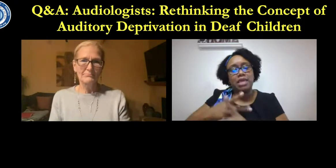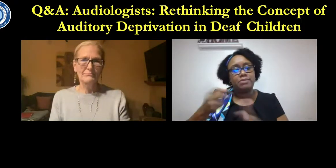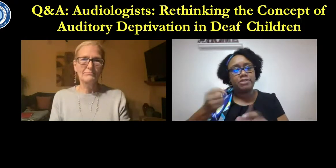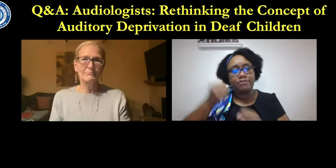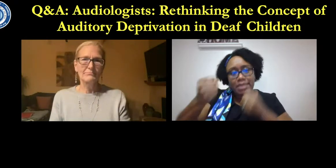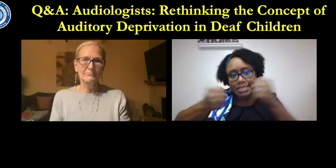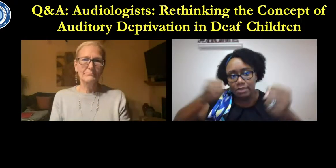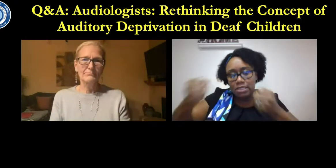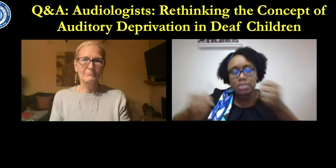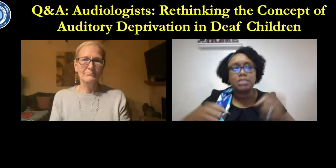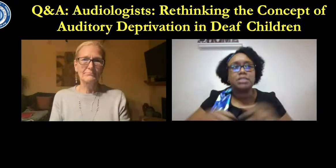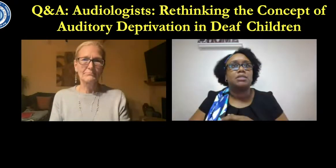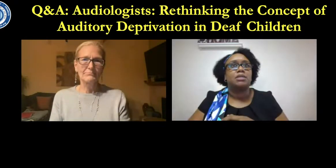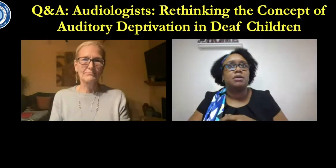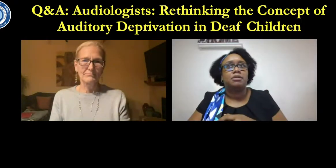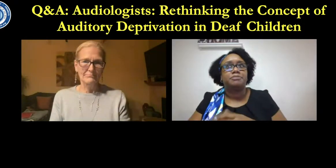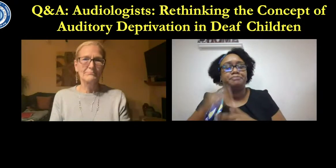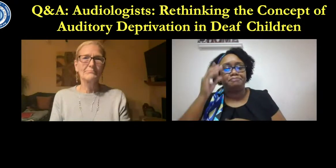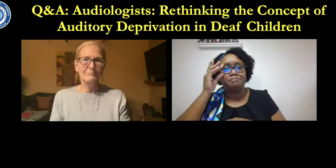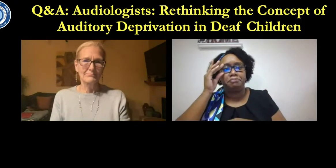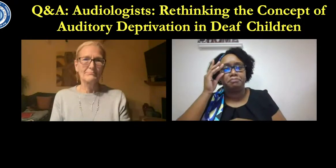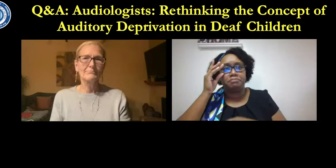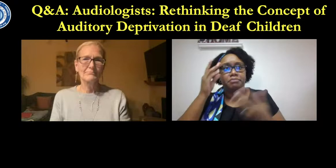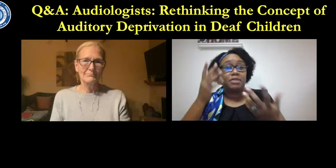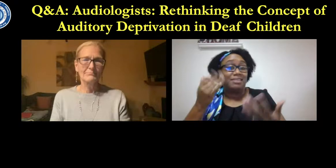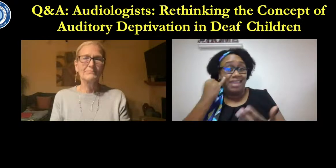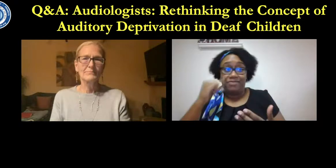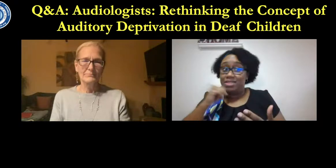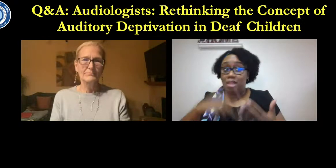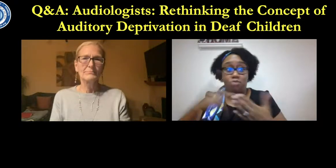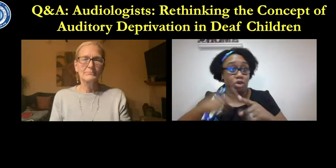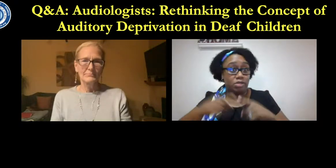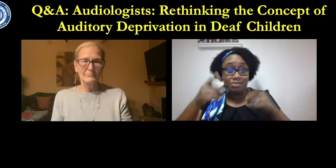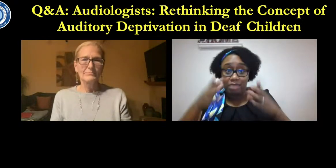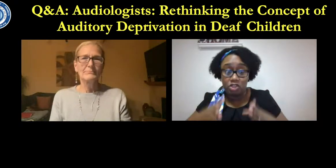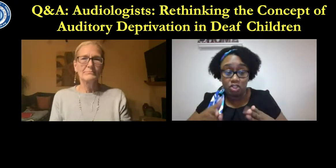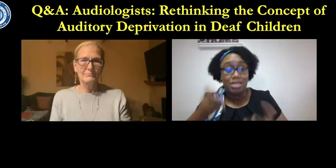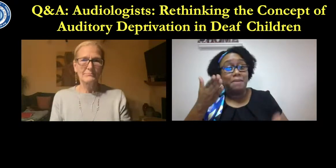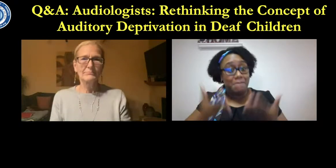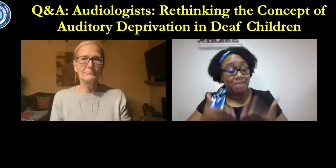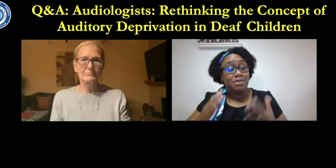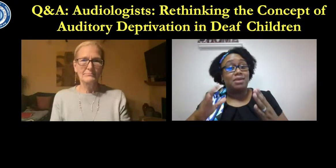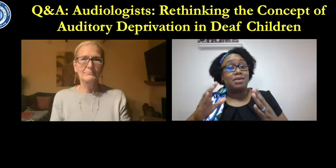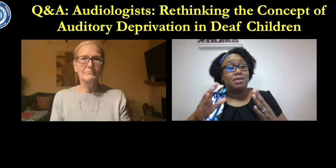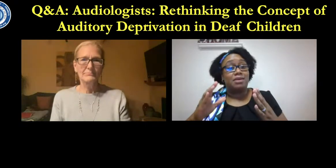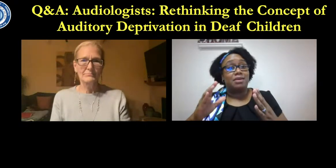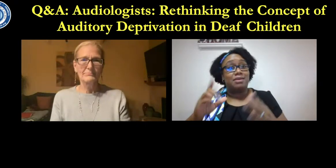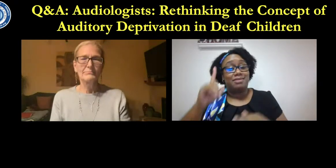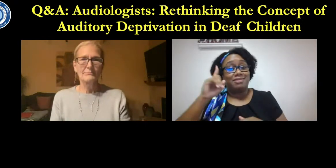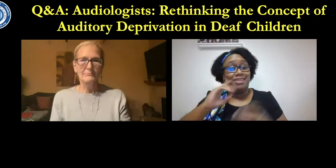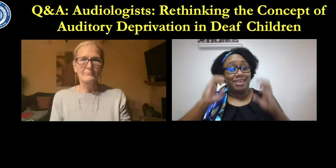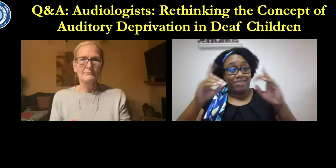i would say it requires someone knowledgeable in deaf education that has worked with a variety of placements